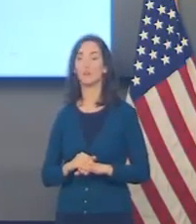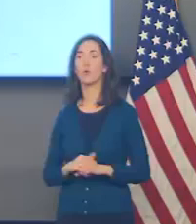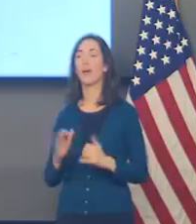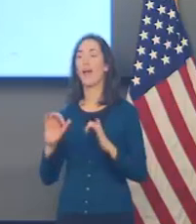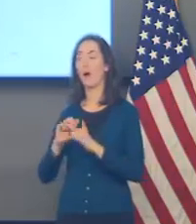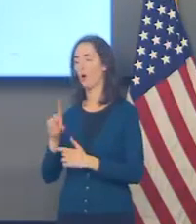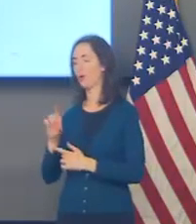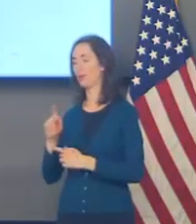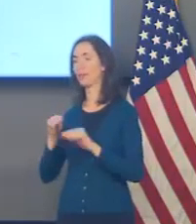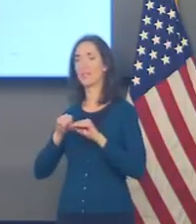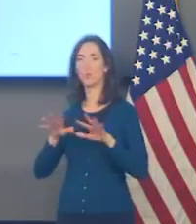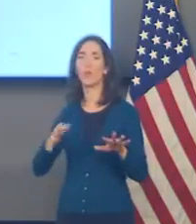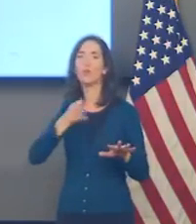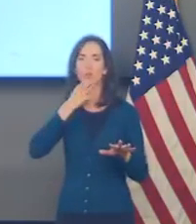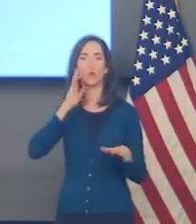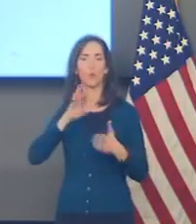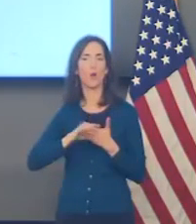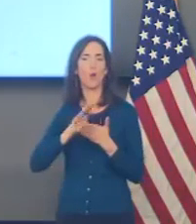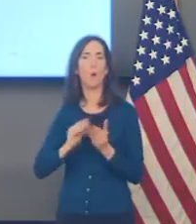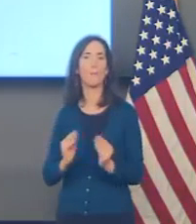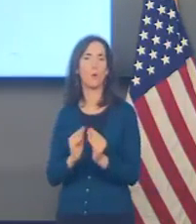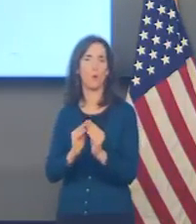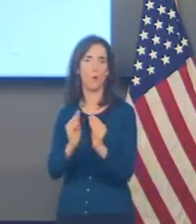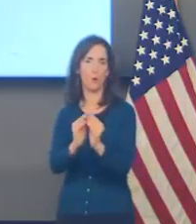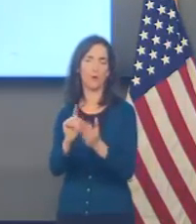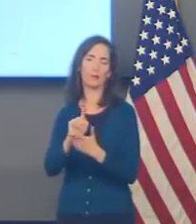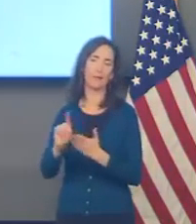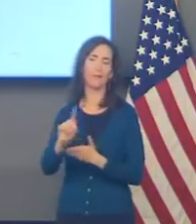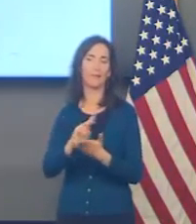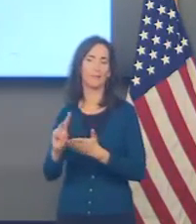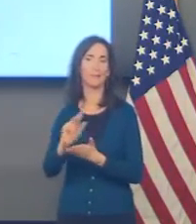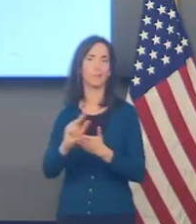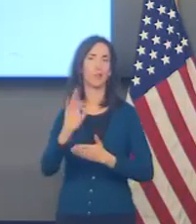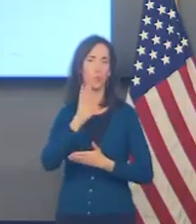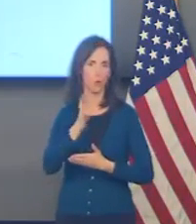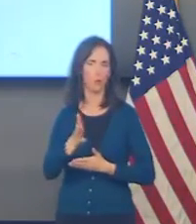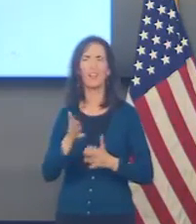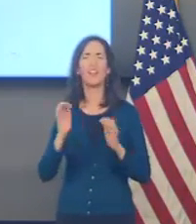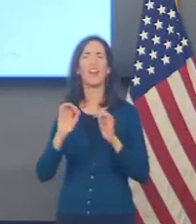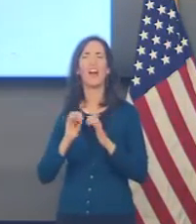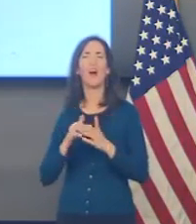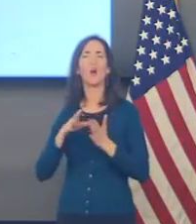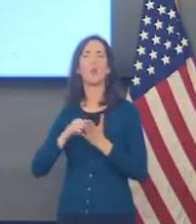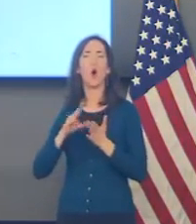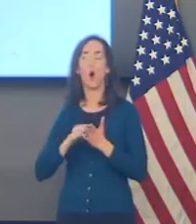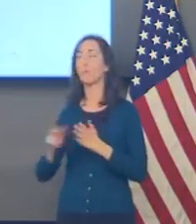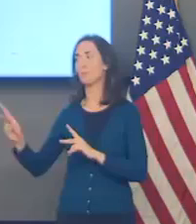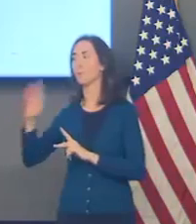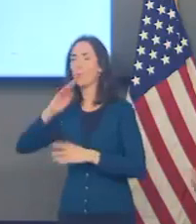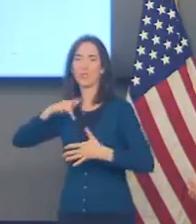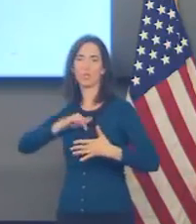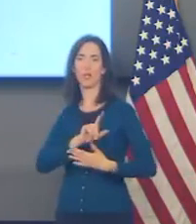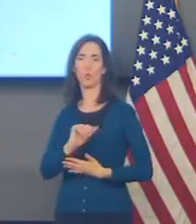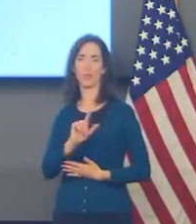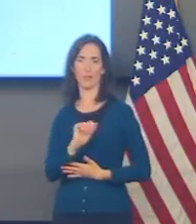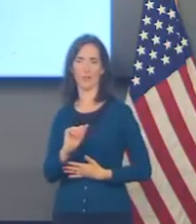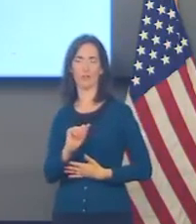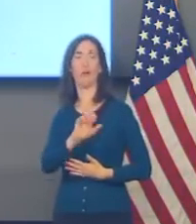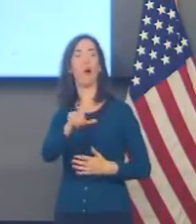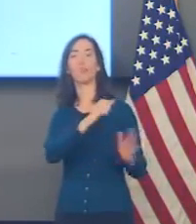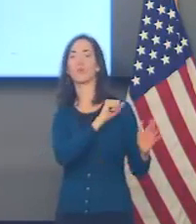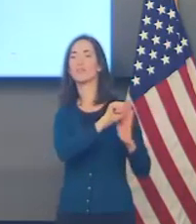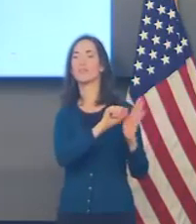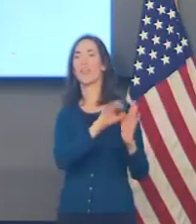spreads in the coming weeks. Most of that is going to come from data from Louisiana to the benefit of